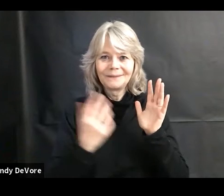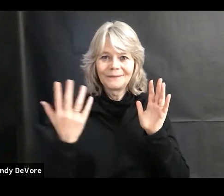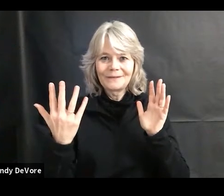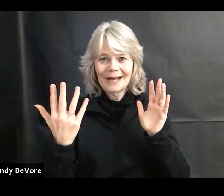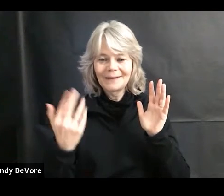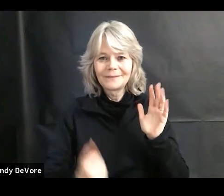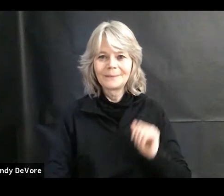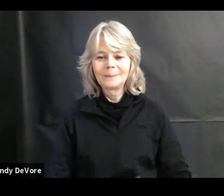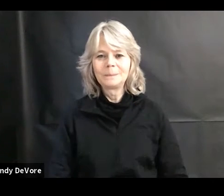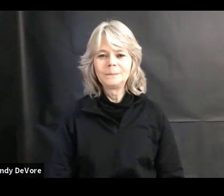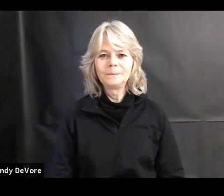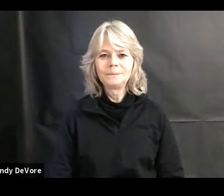And you can put your candles